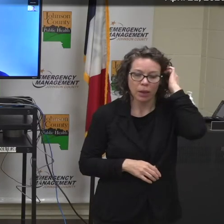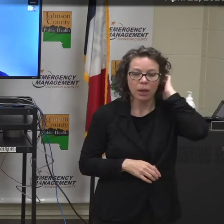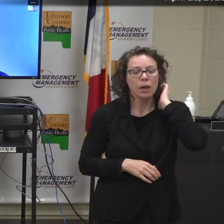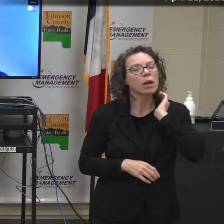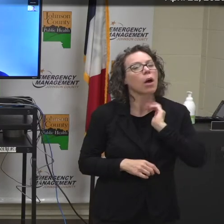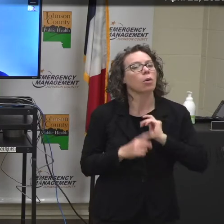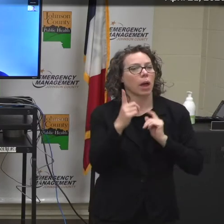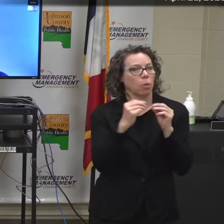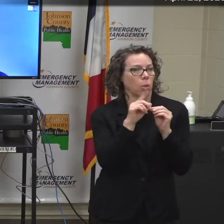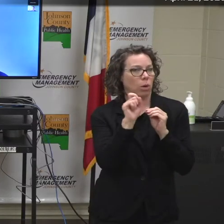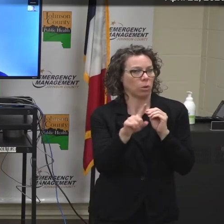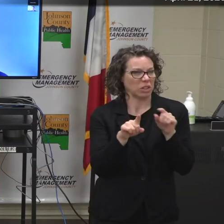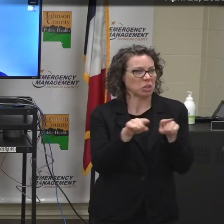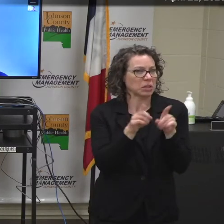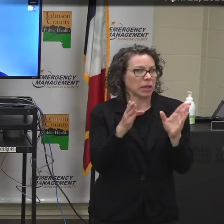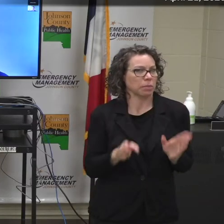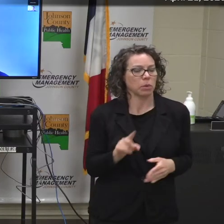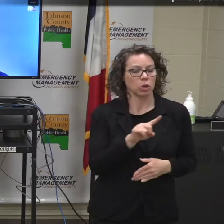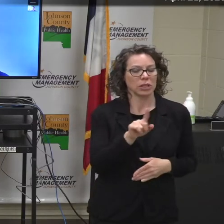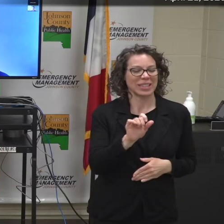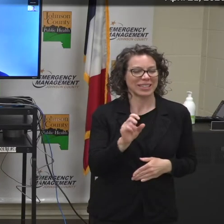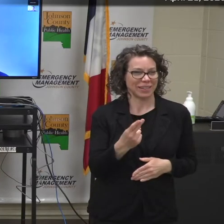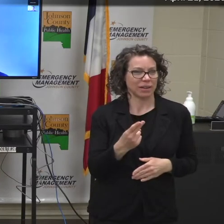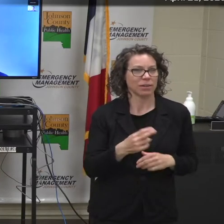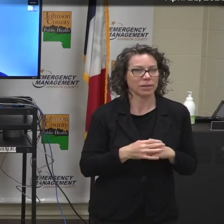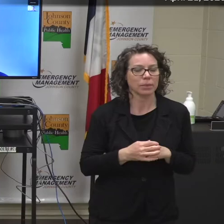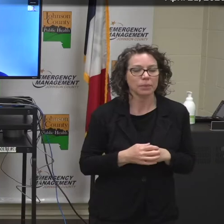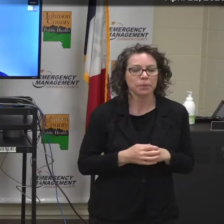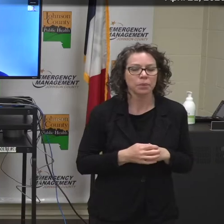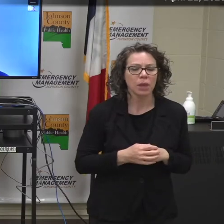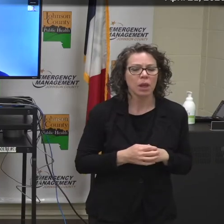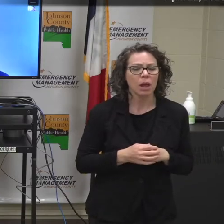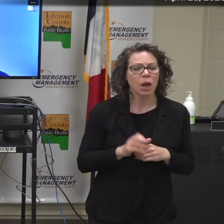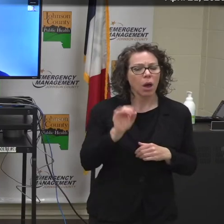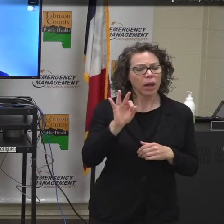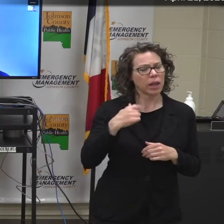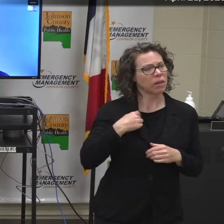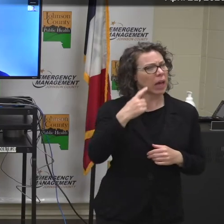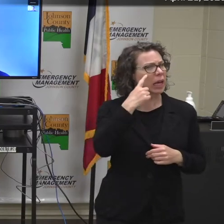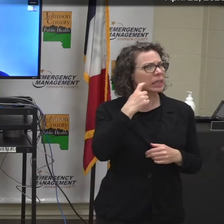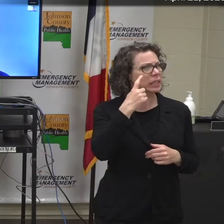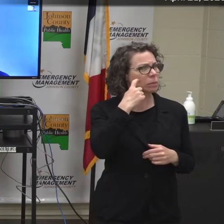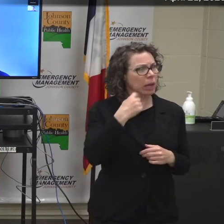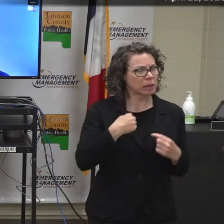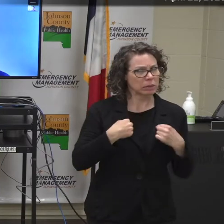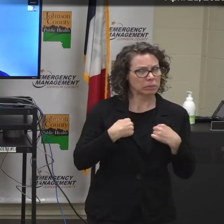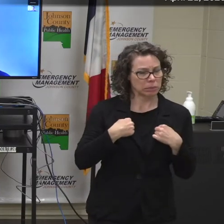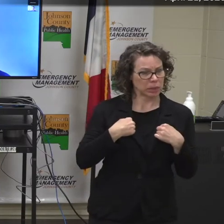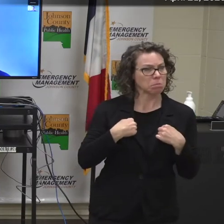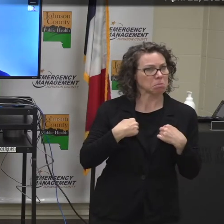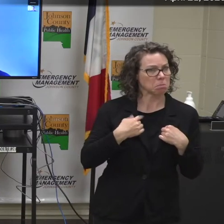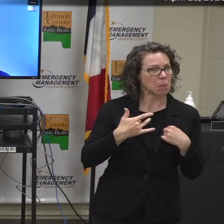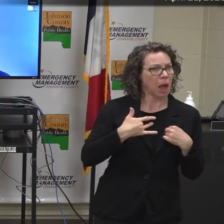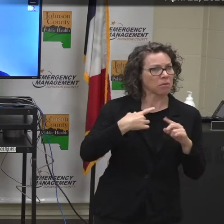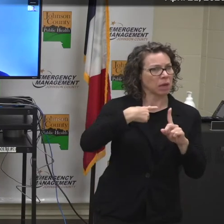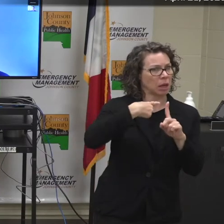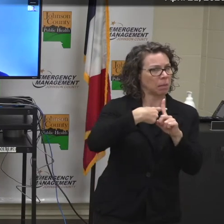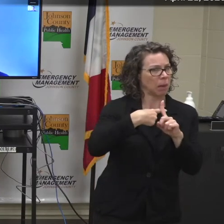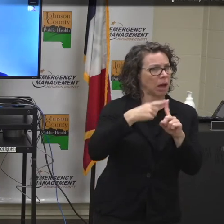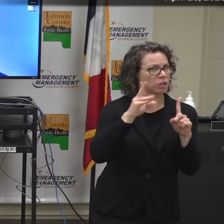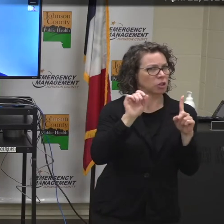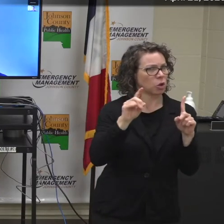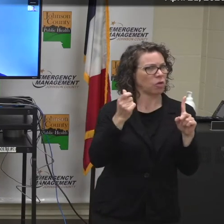Another question from Zach Smith. If I think I have COVID but I'm not terribly sick, will I be able to get a test